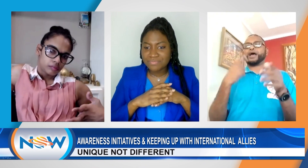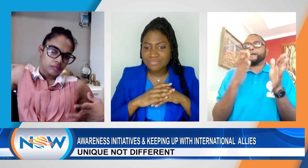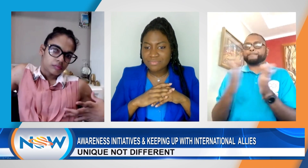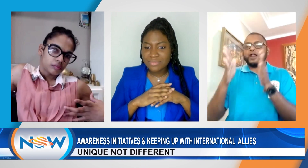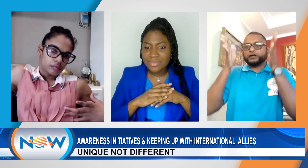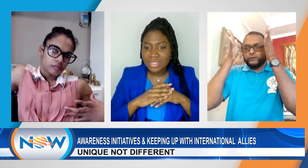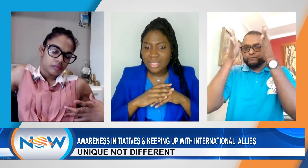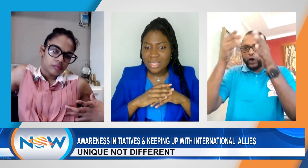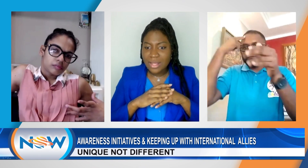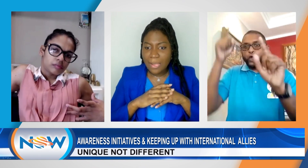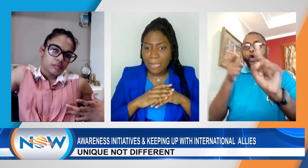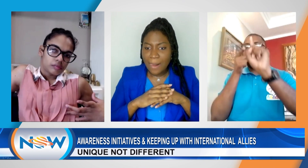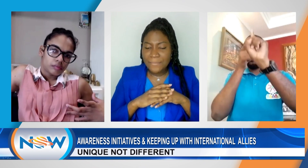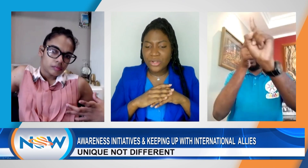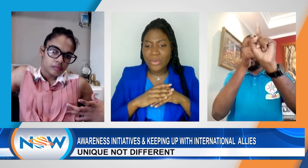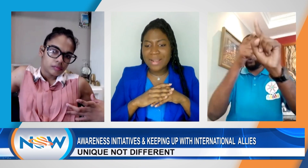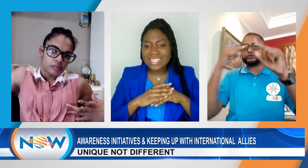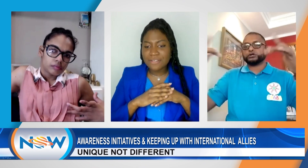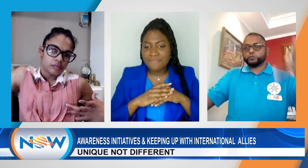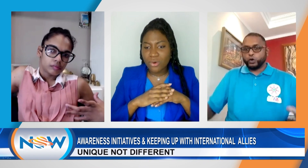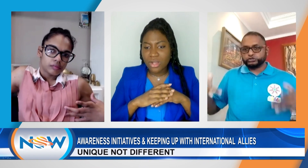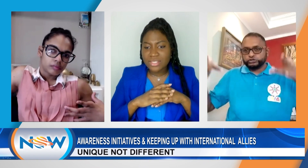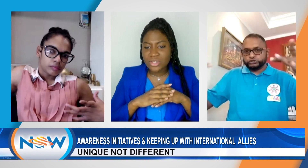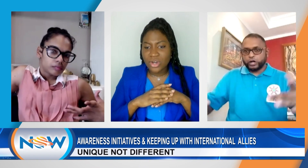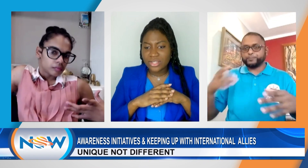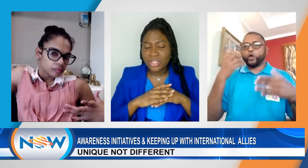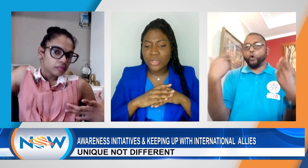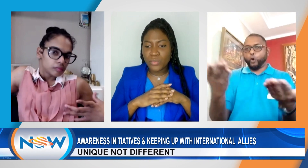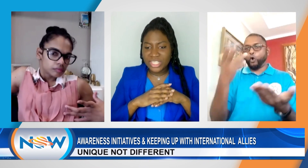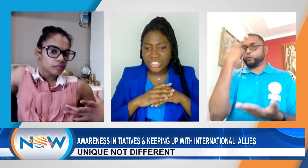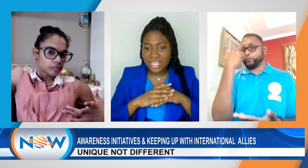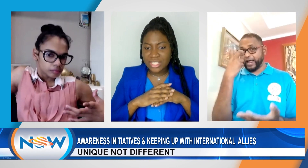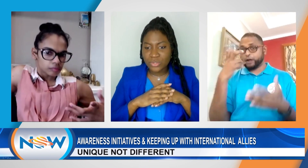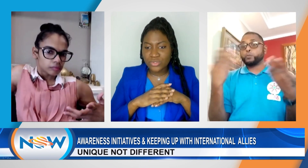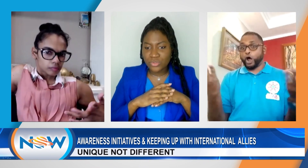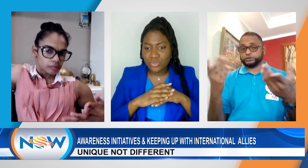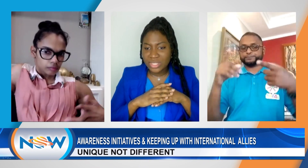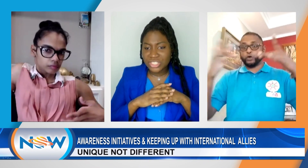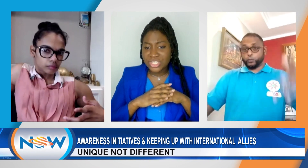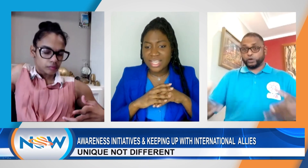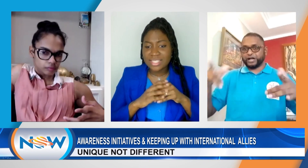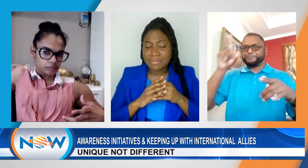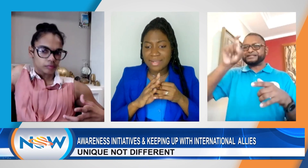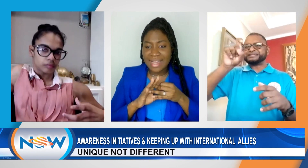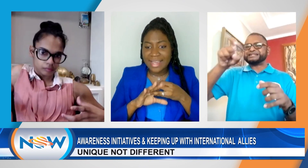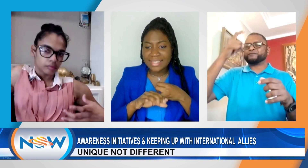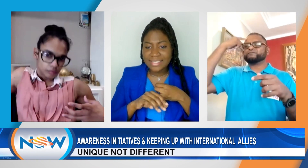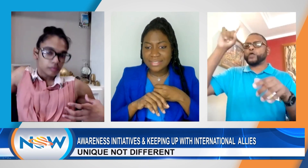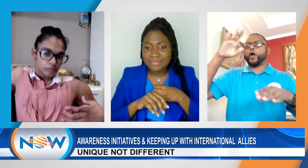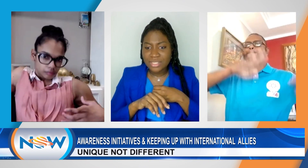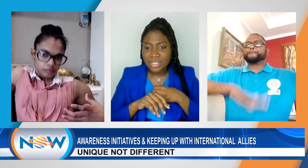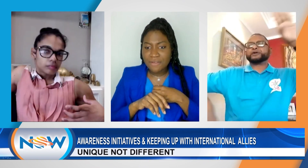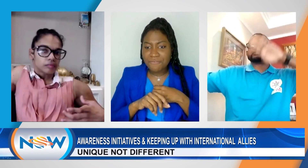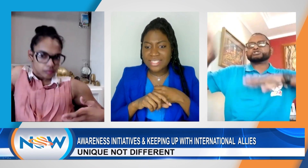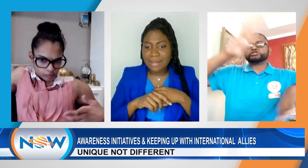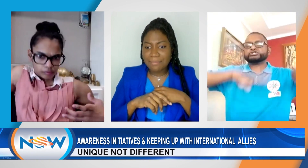you know, we plan to focus on wheelchairs, those who use wheelchairs, blind, for example,